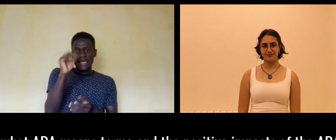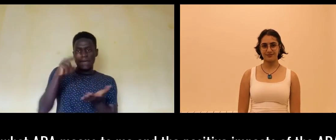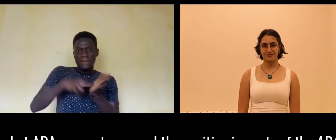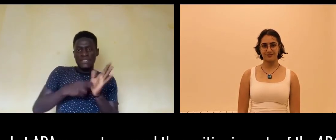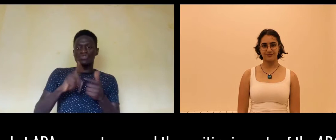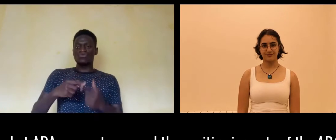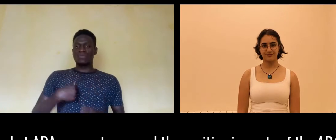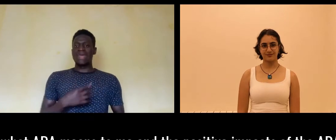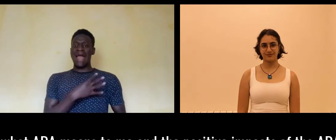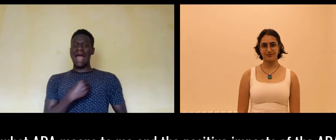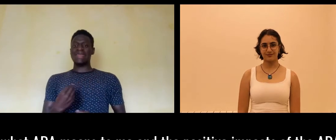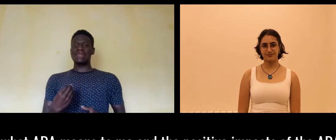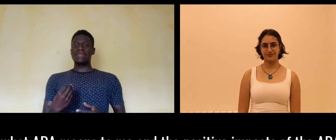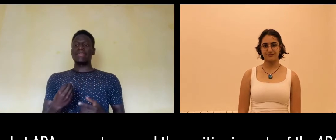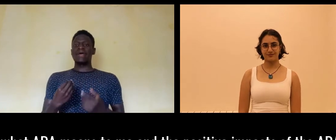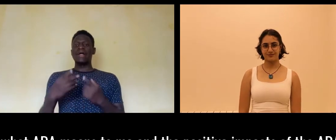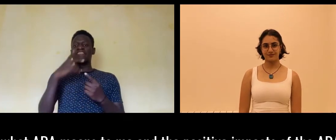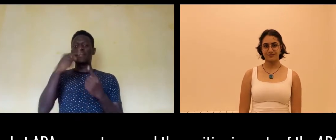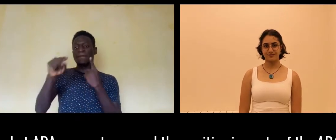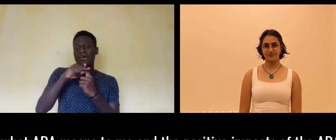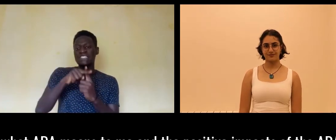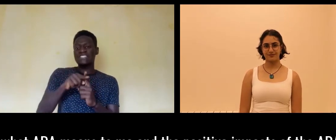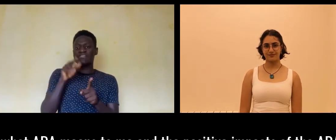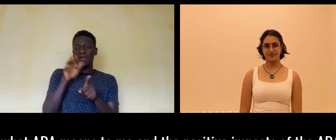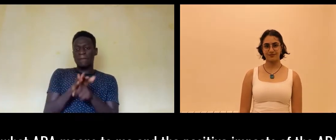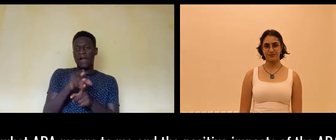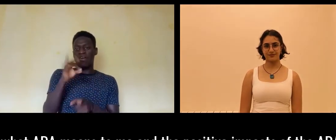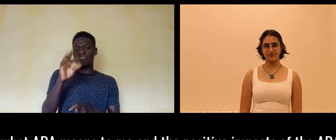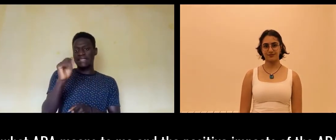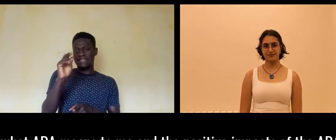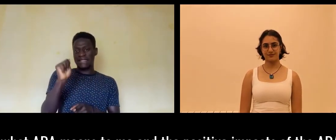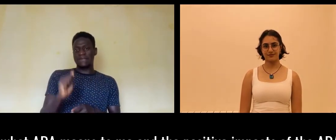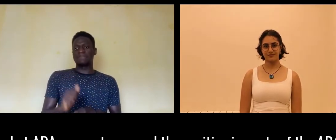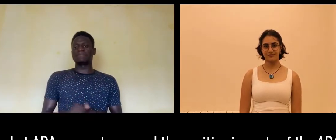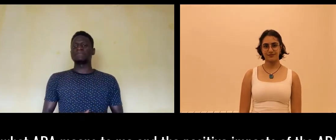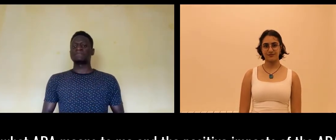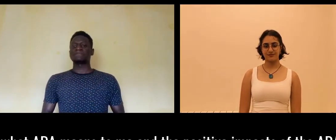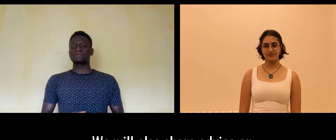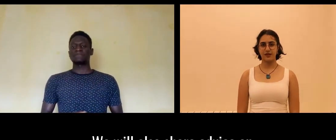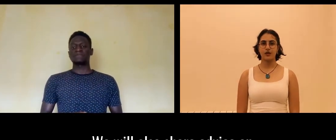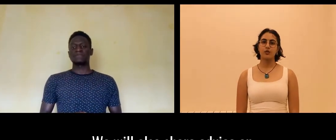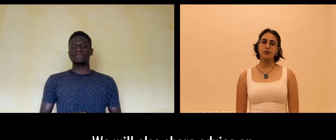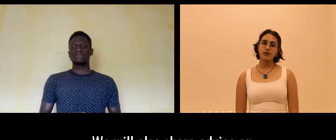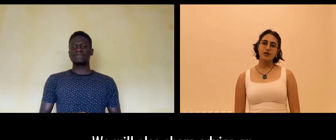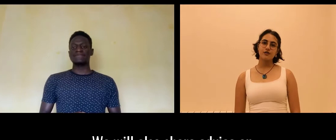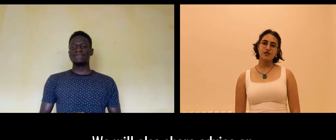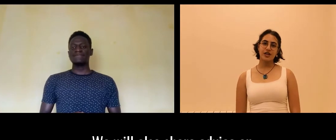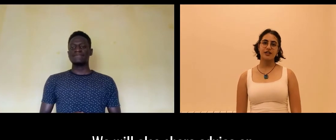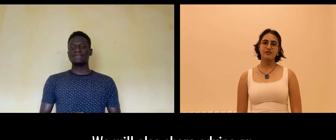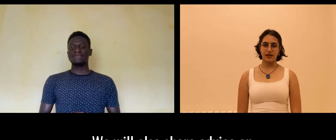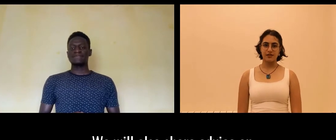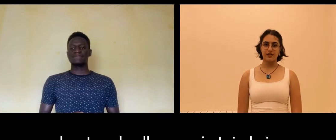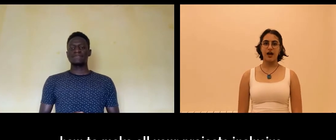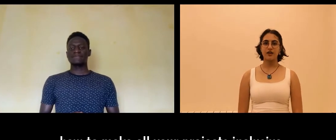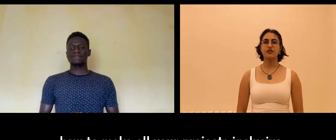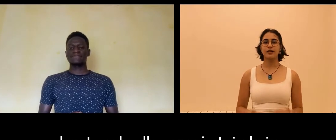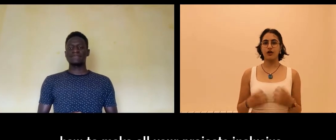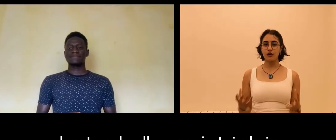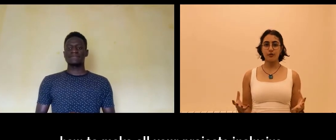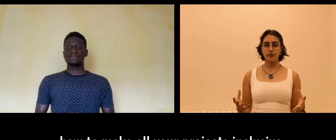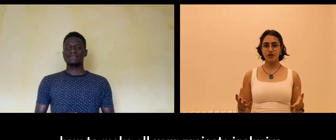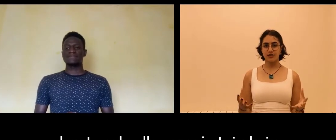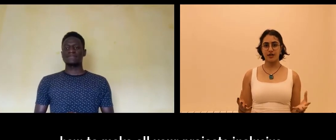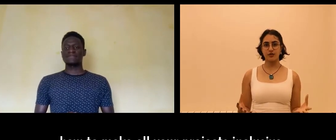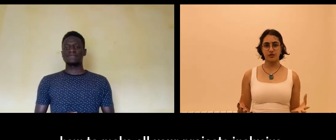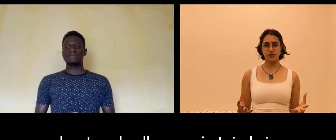it means to you and the positive impact of it. We will also share advice on how to